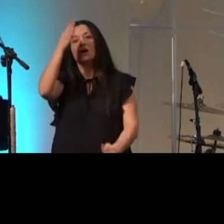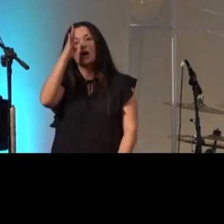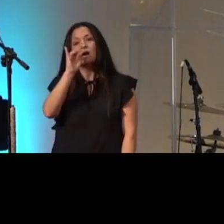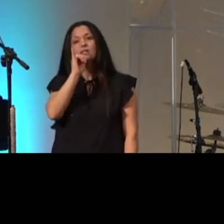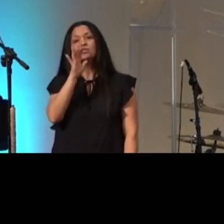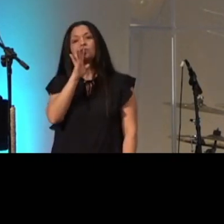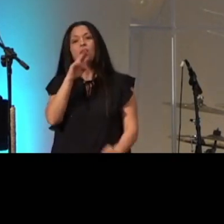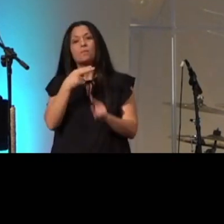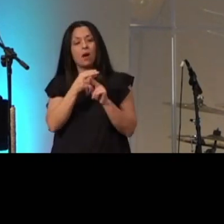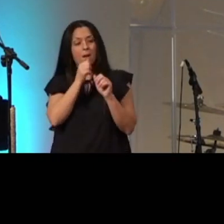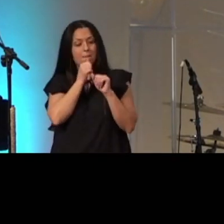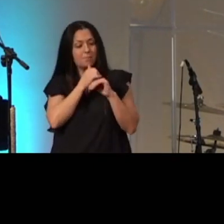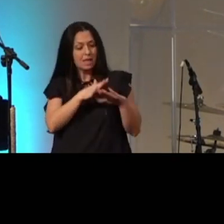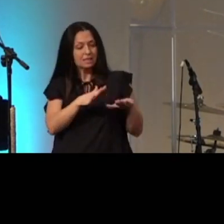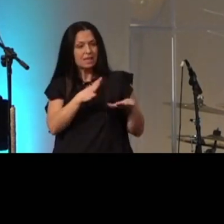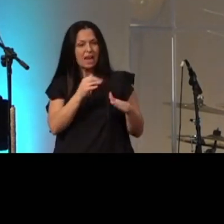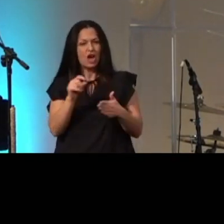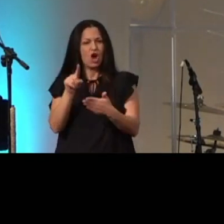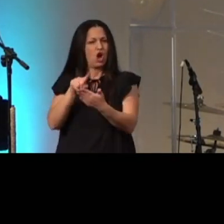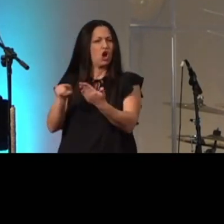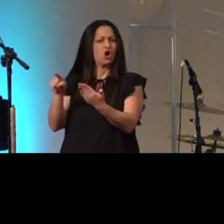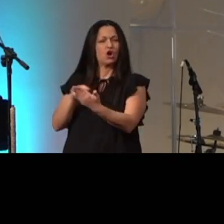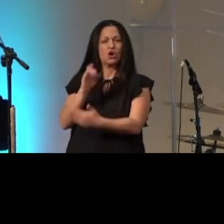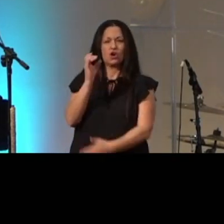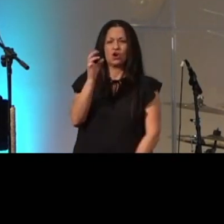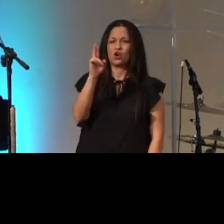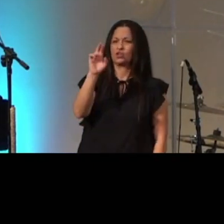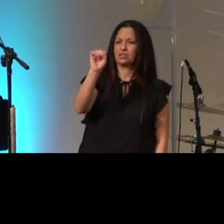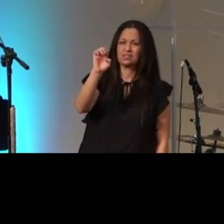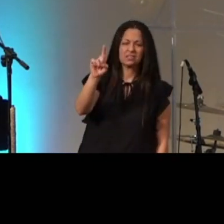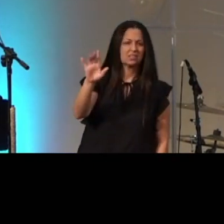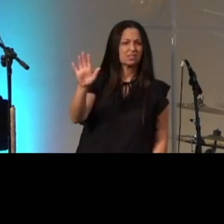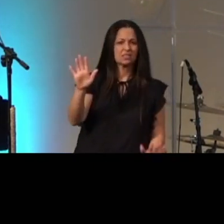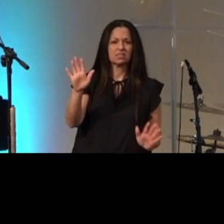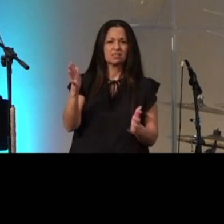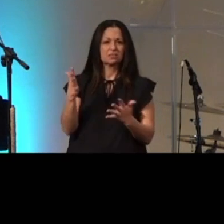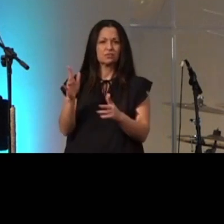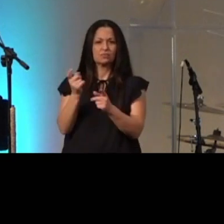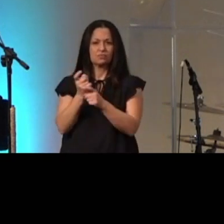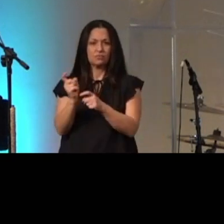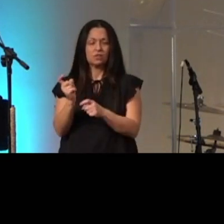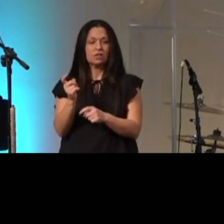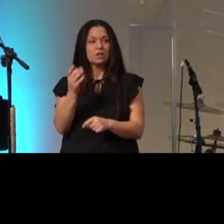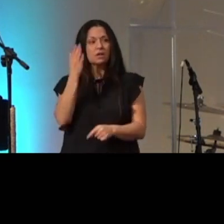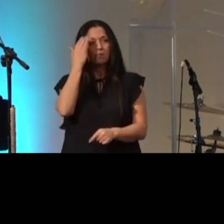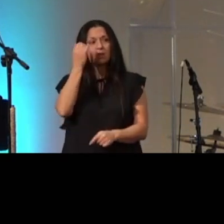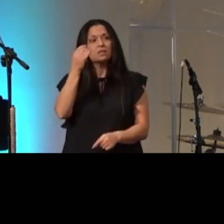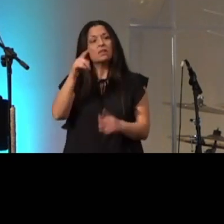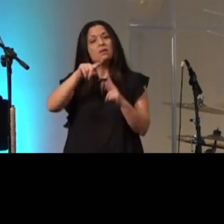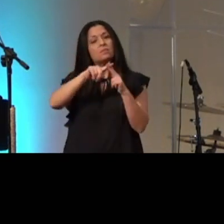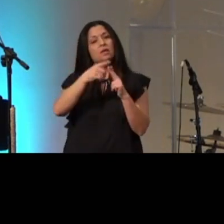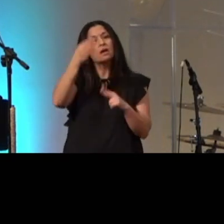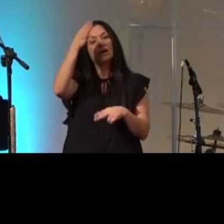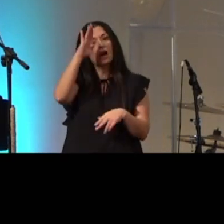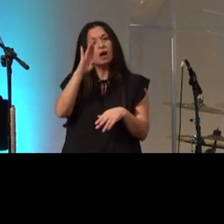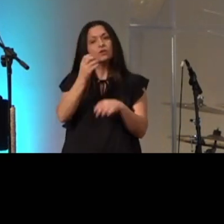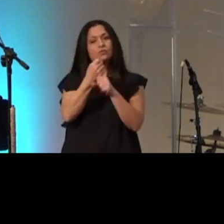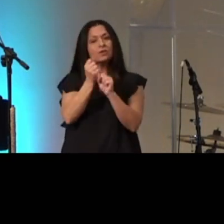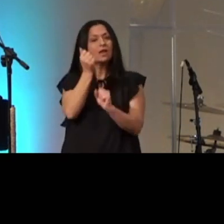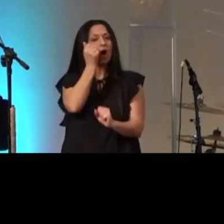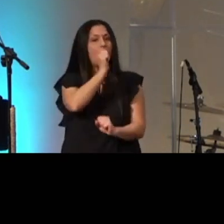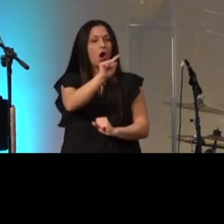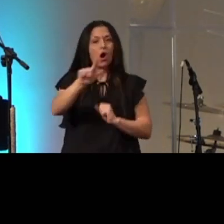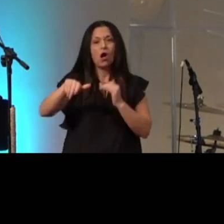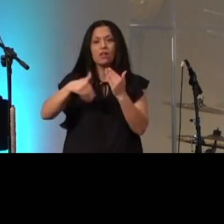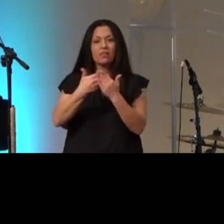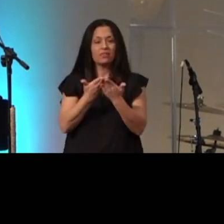and blessedness because in the beginning god created all things everything that we see around us and he created man and he